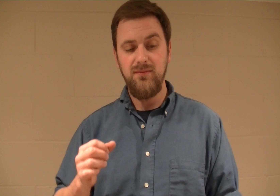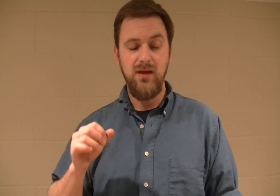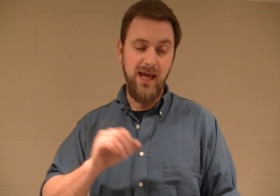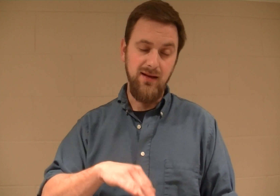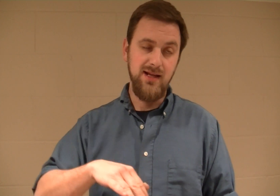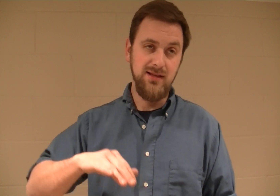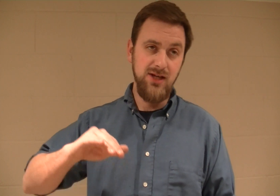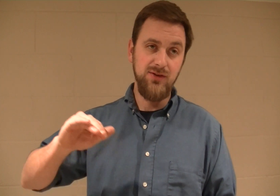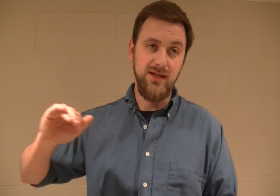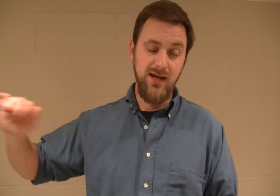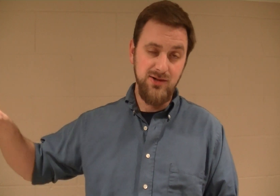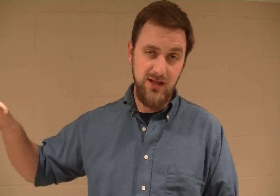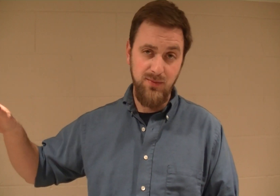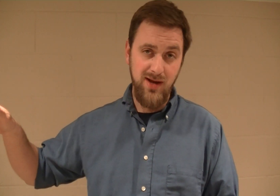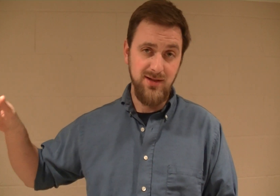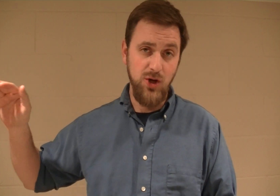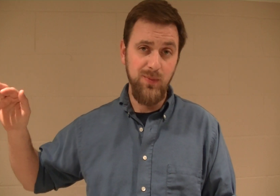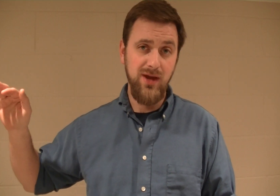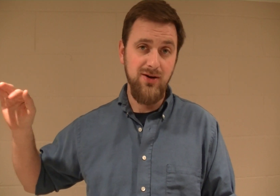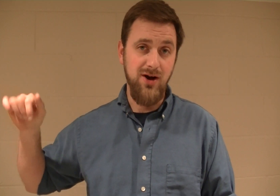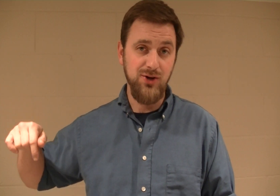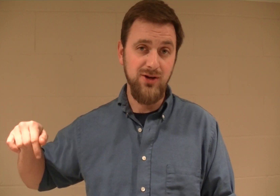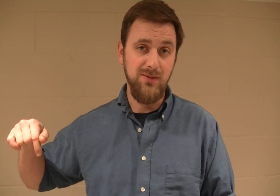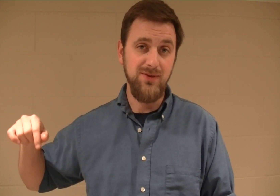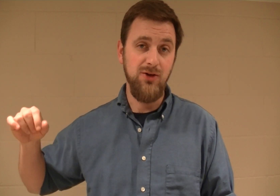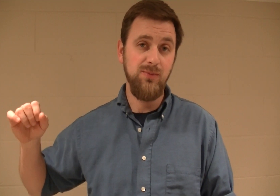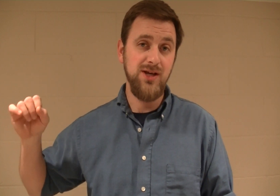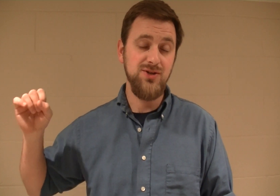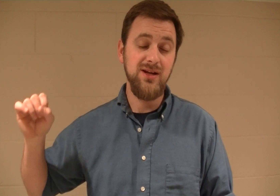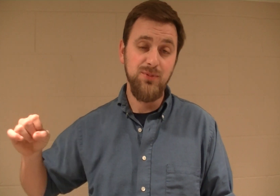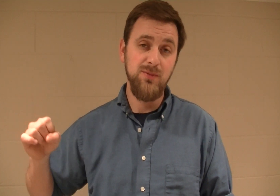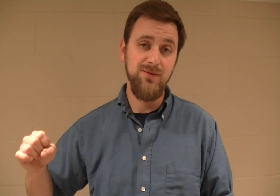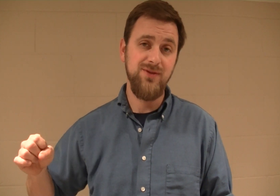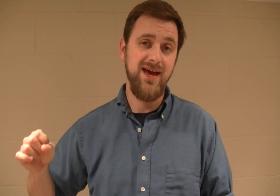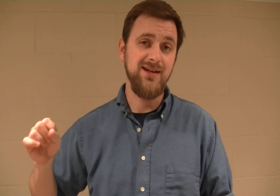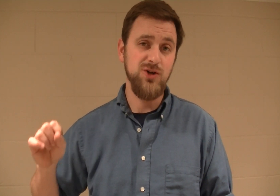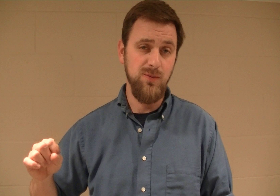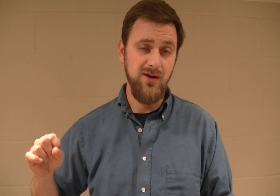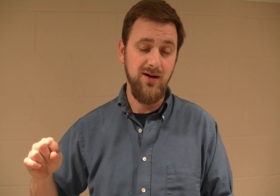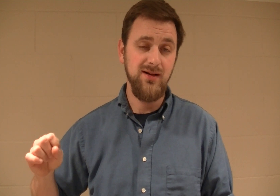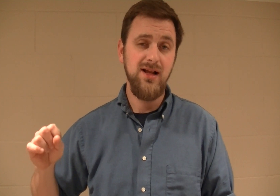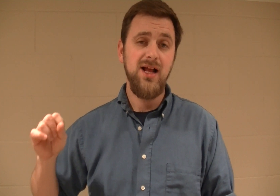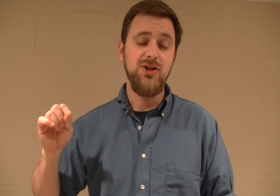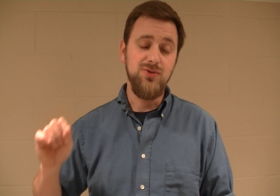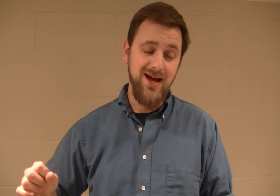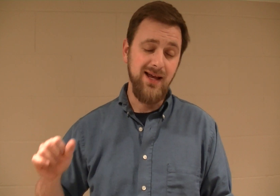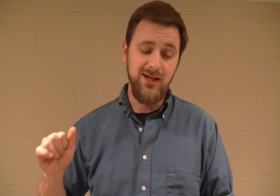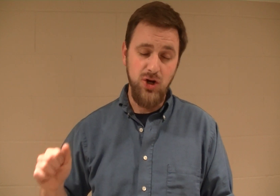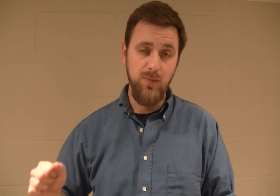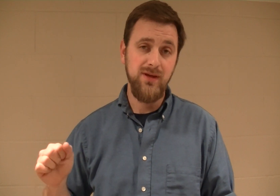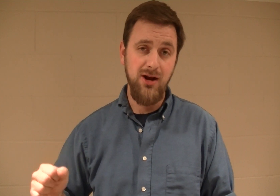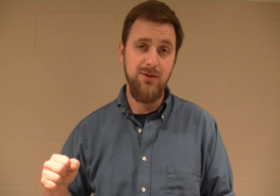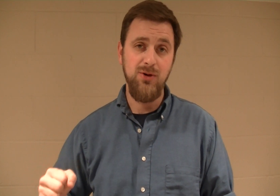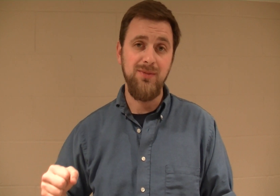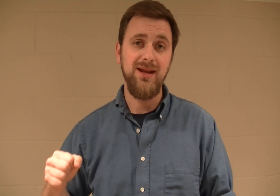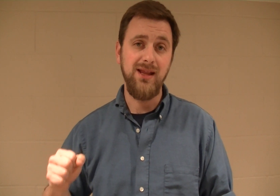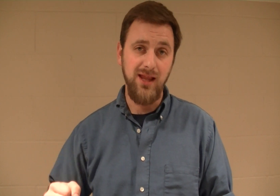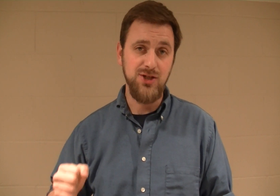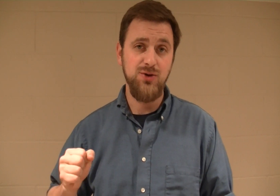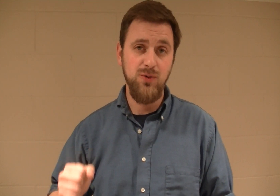Again, it is legal in the entire state of Nebraska to open carry on your hip. The only place you need a permit for that is Omaha. Do not get an open carry permit unless you are